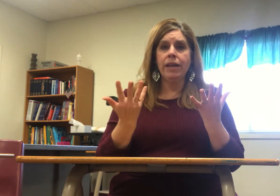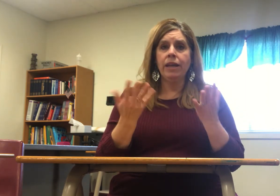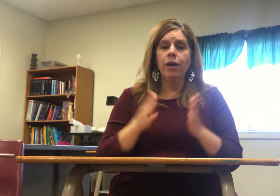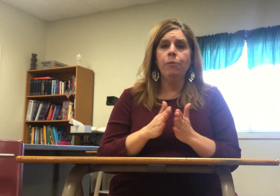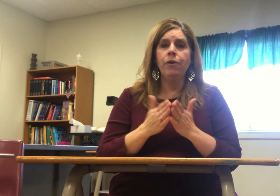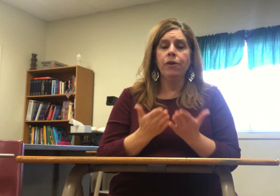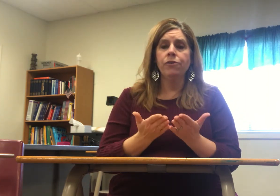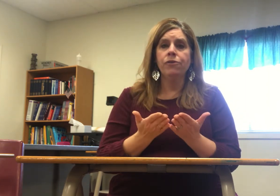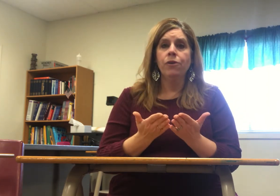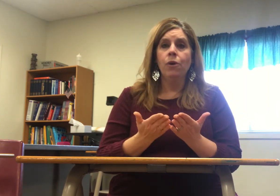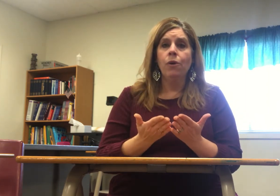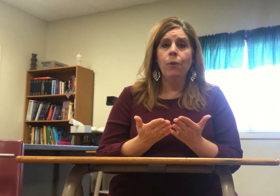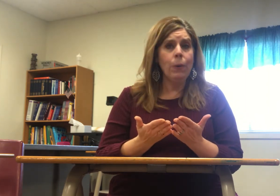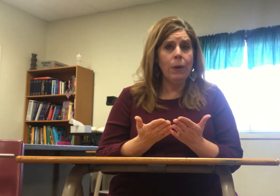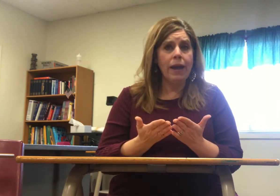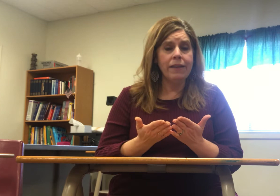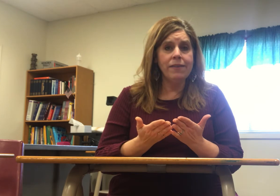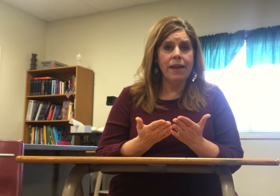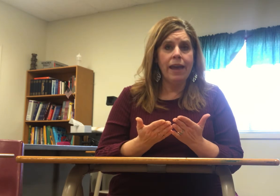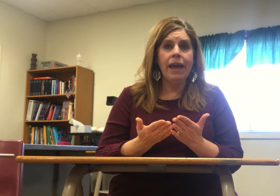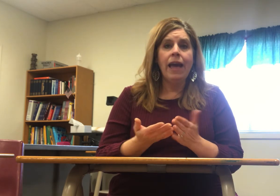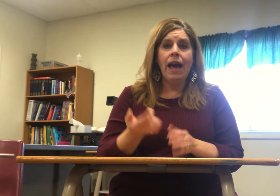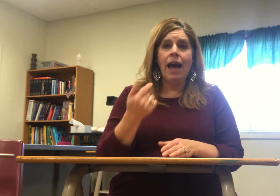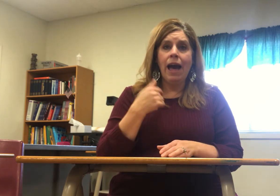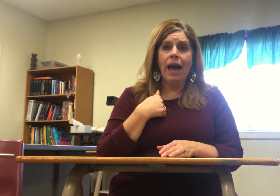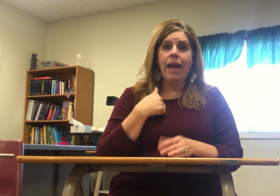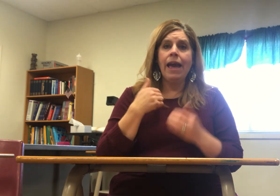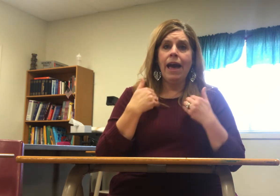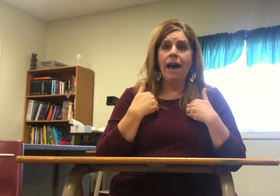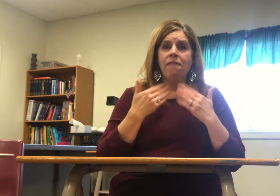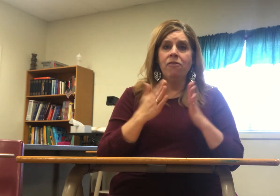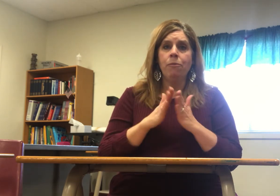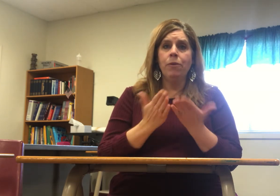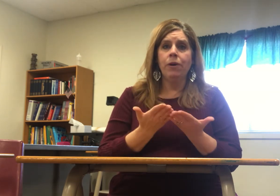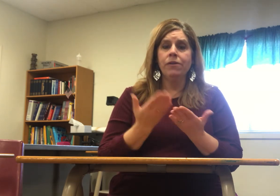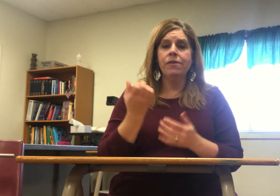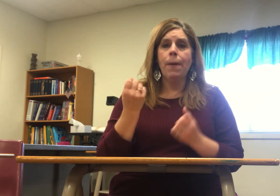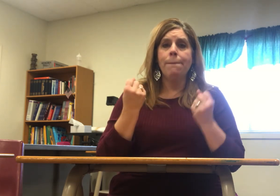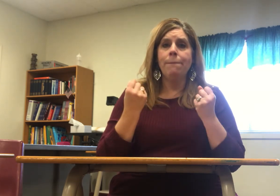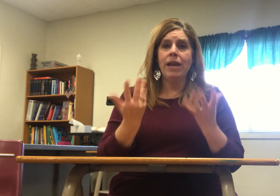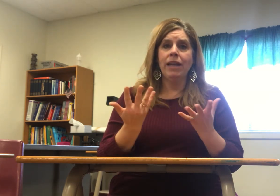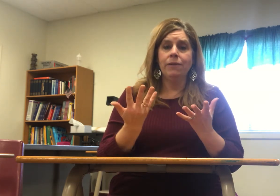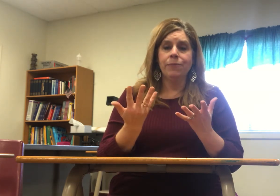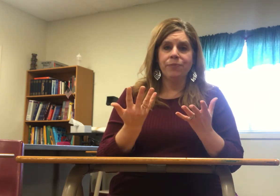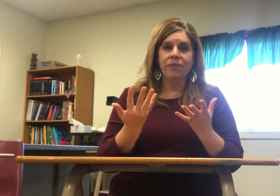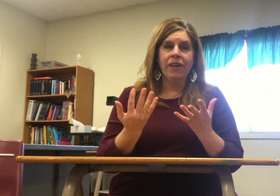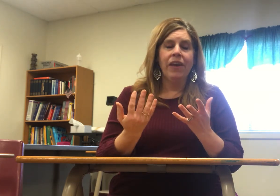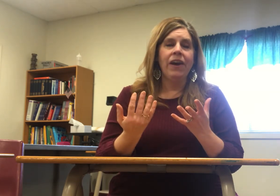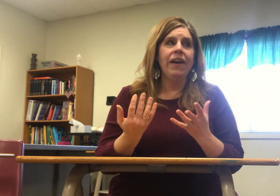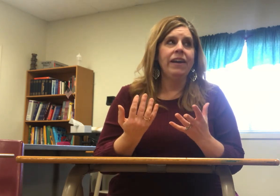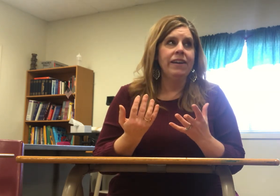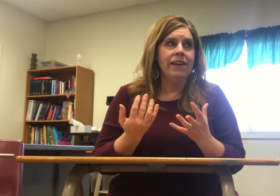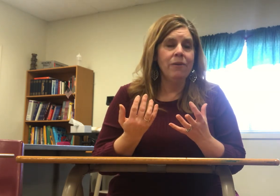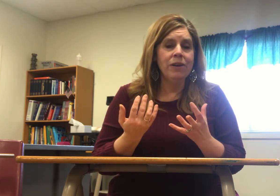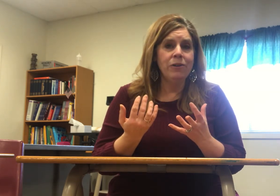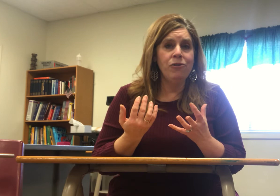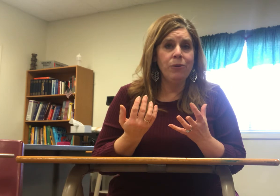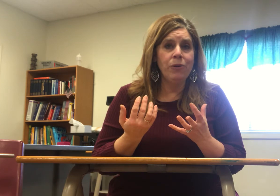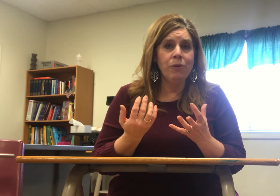books or I could say I have books many all right now we're going to incorporate